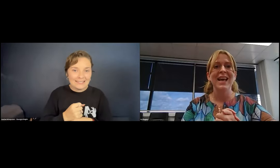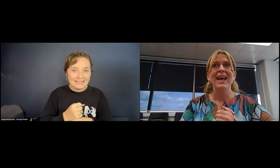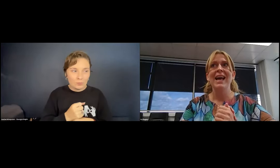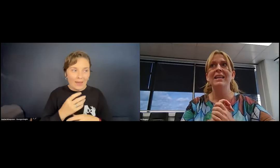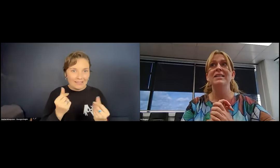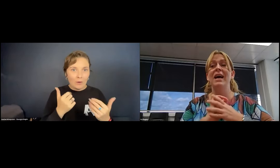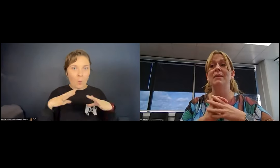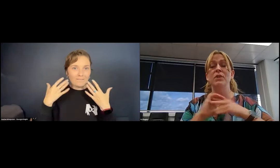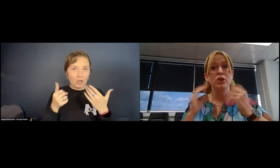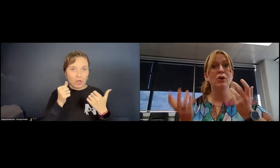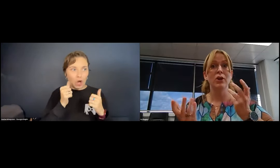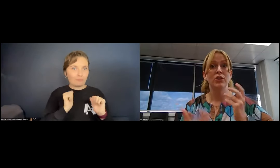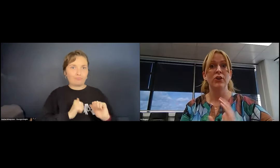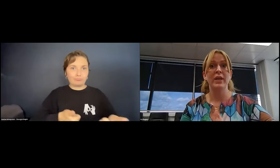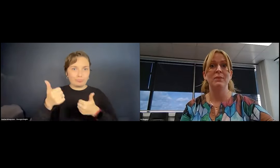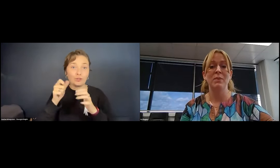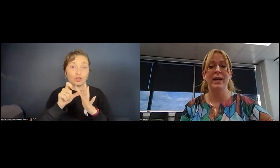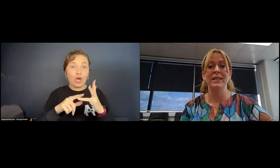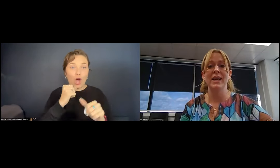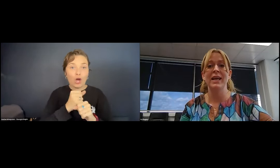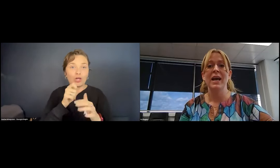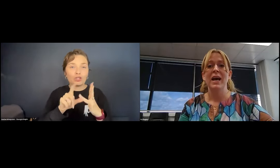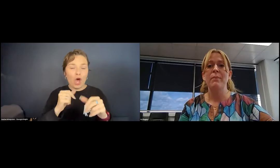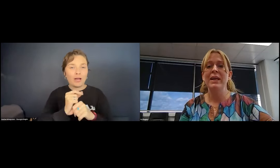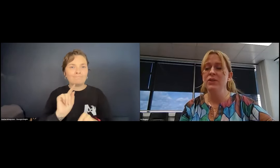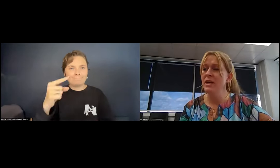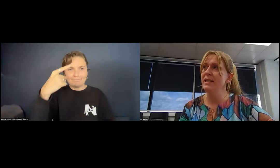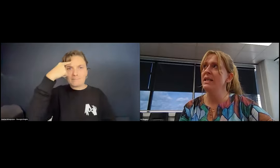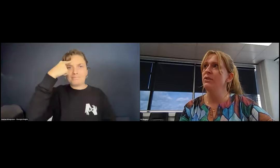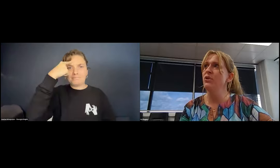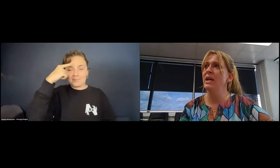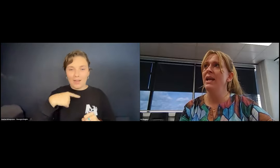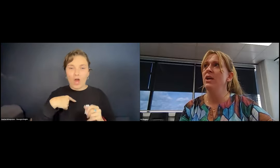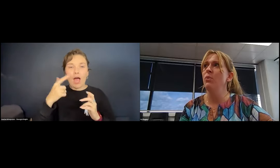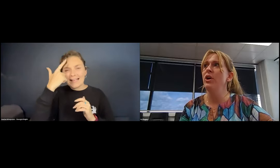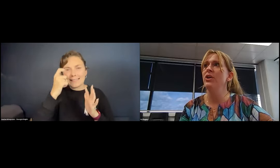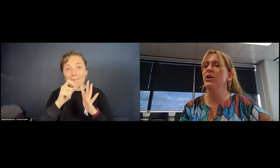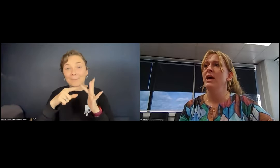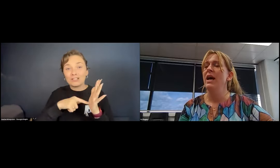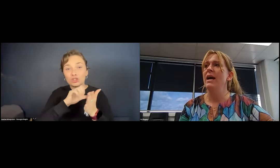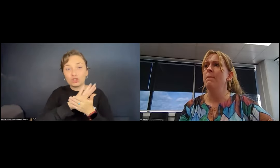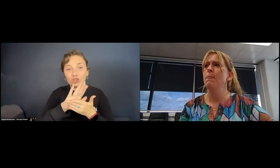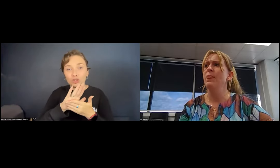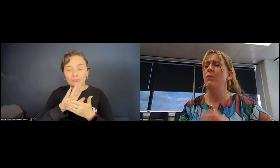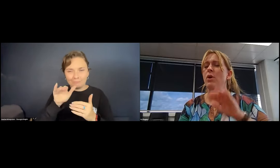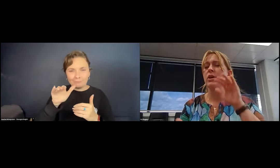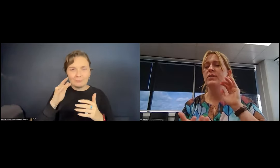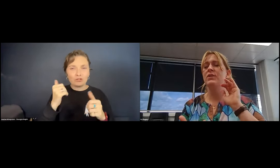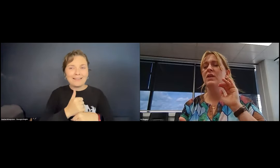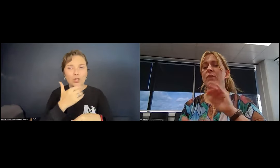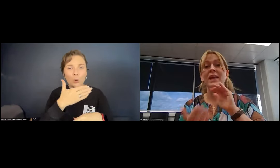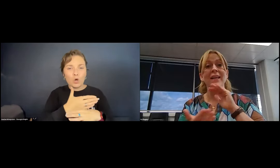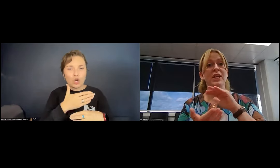tested and the dog dog show came to mind. And I I pitched the idea of creating a work that